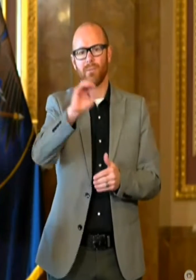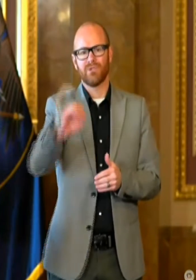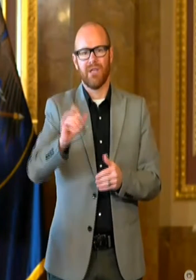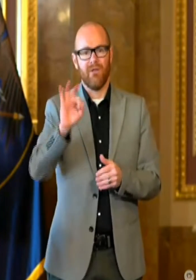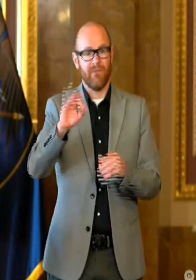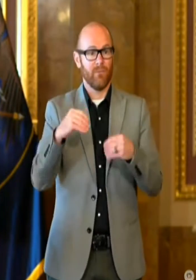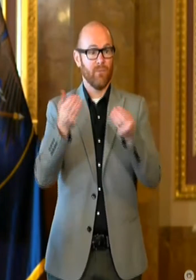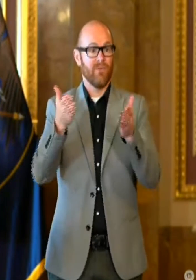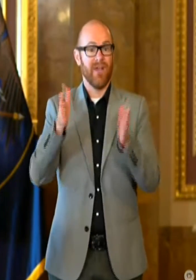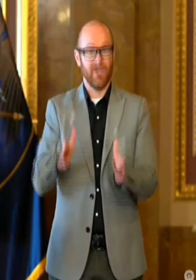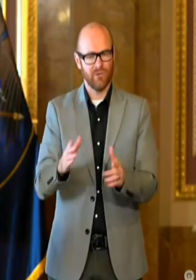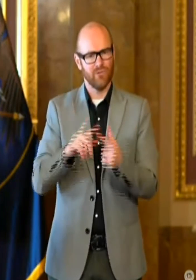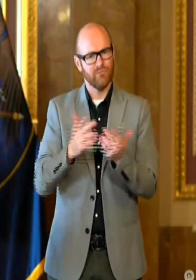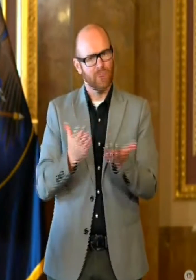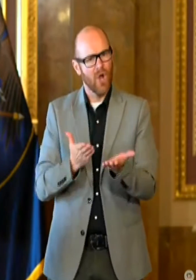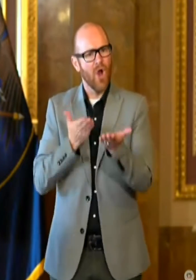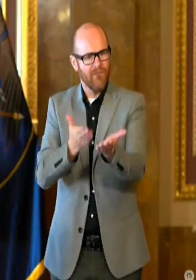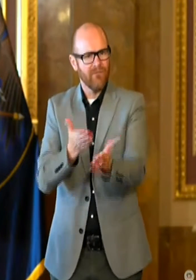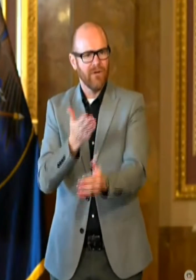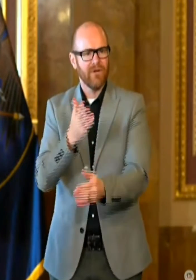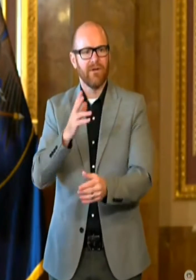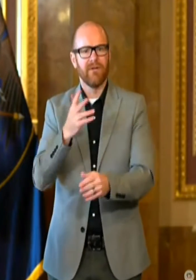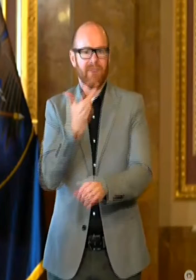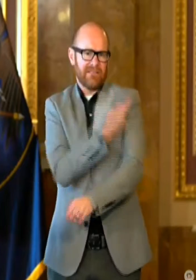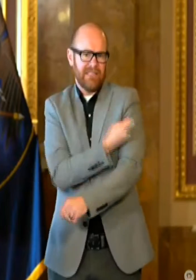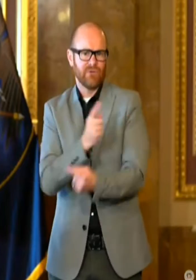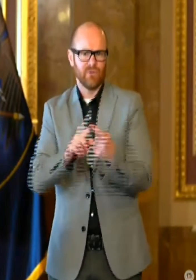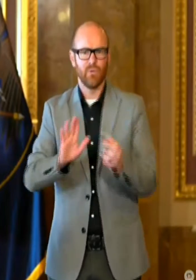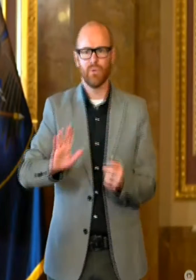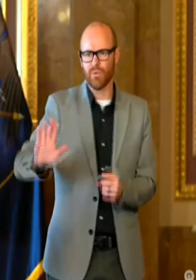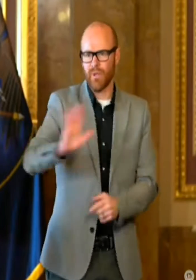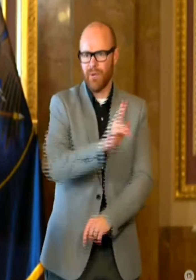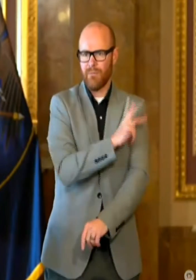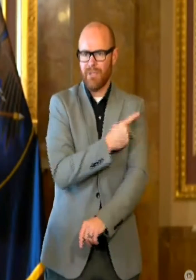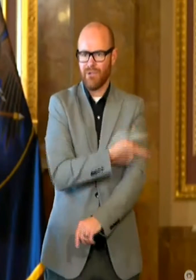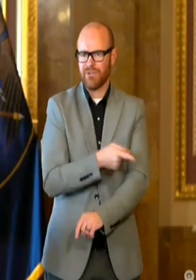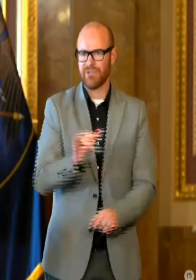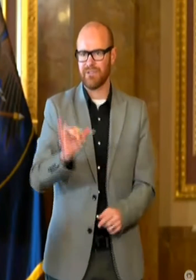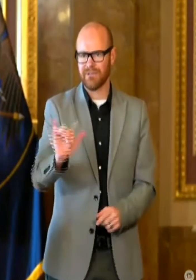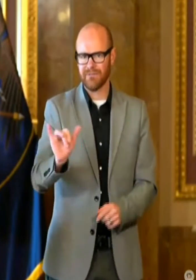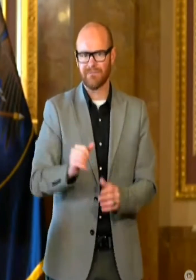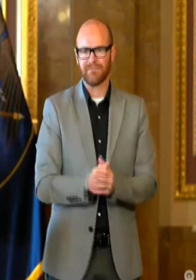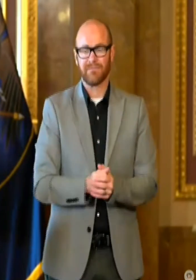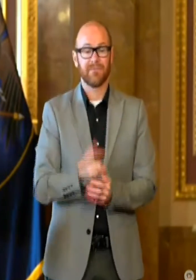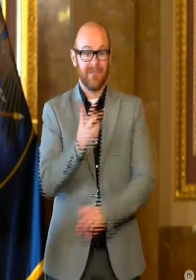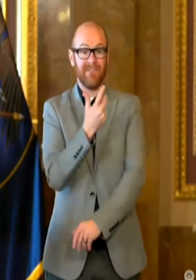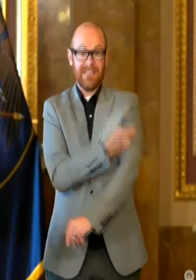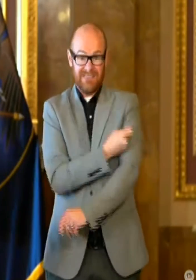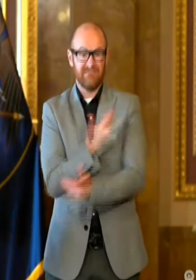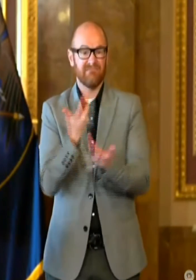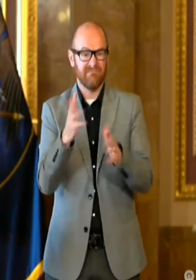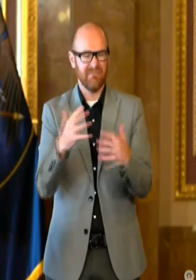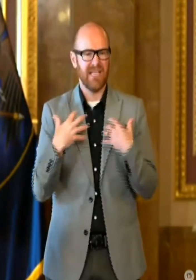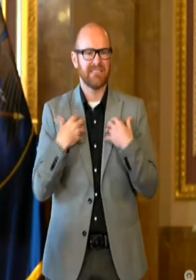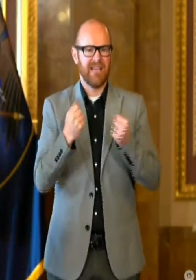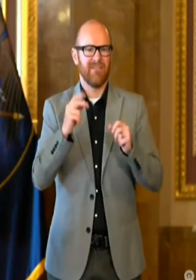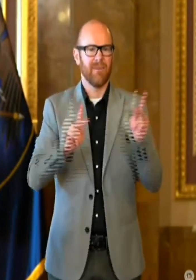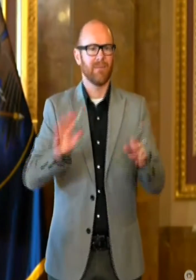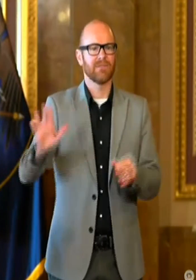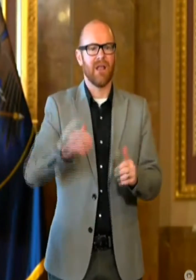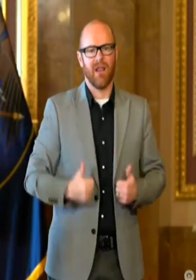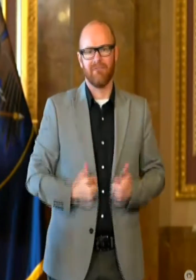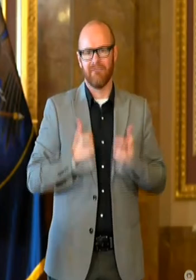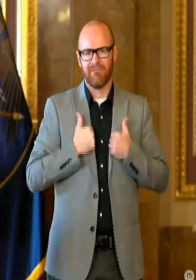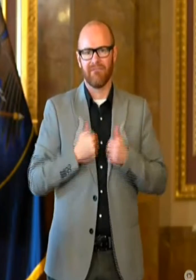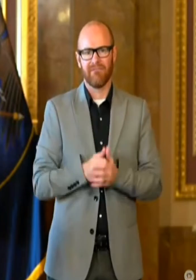offer COVID vaccines to their patients as well. Vaccines have saved a lot of lives, and they've prevented